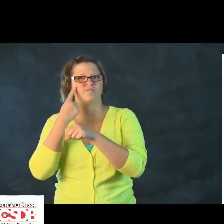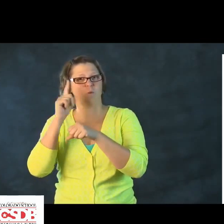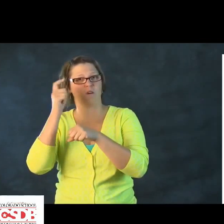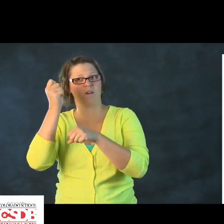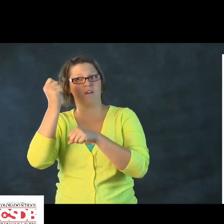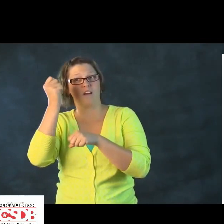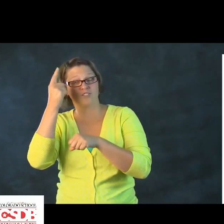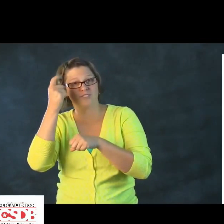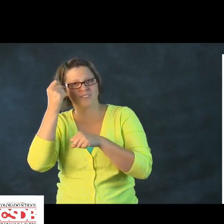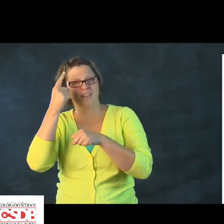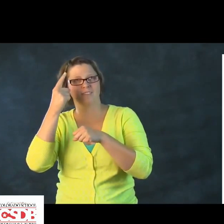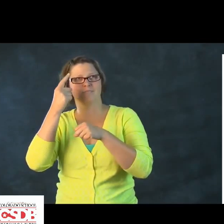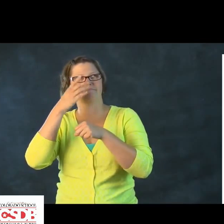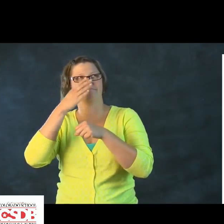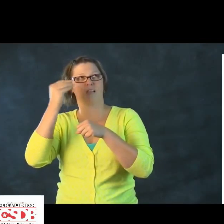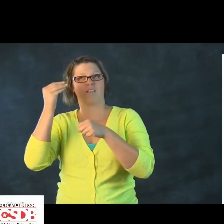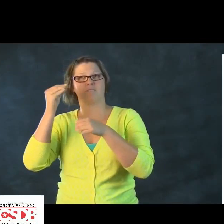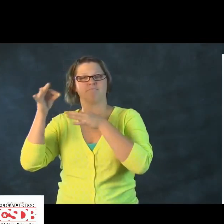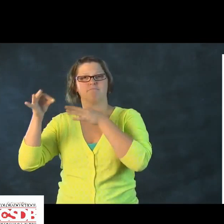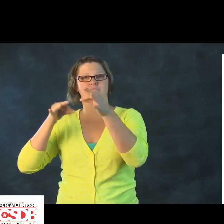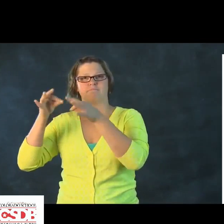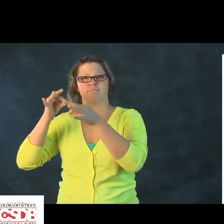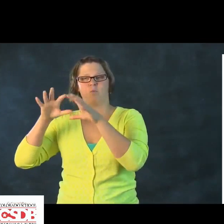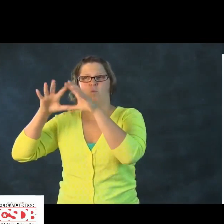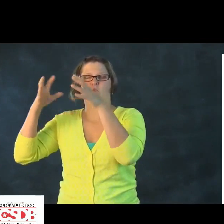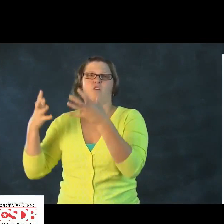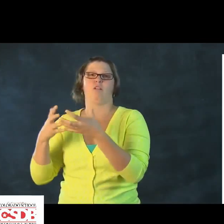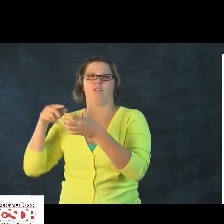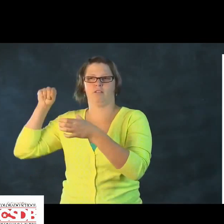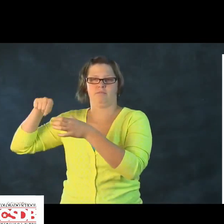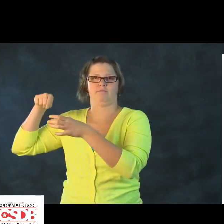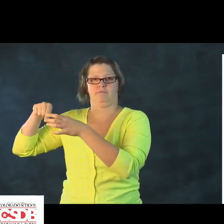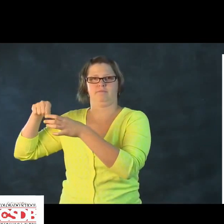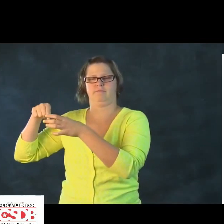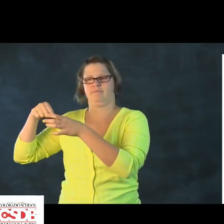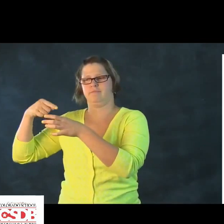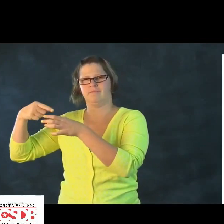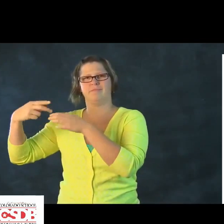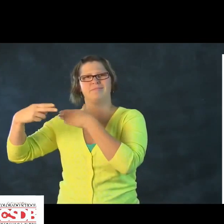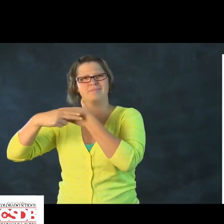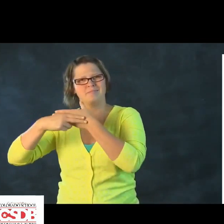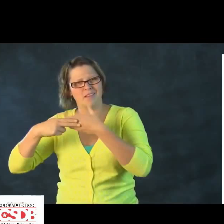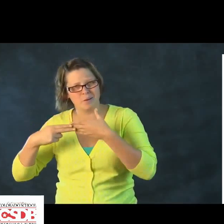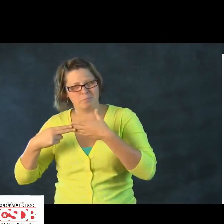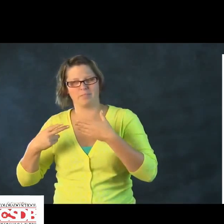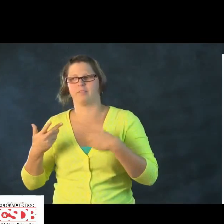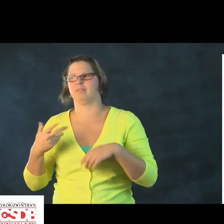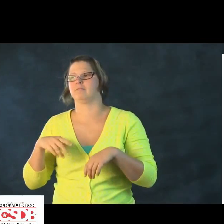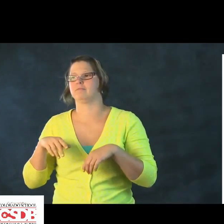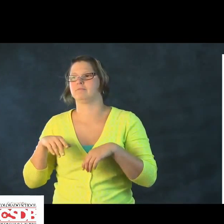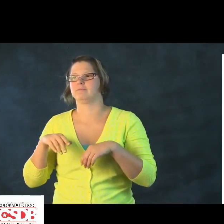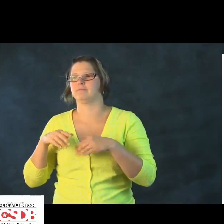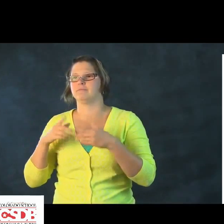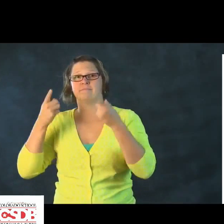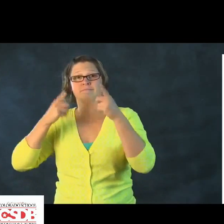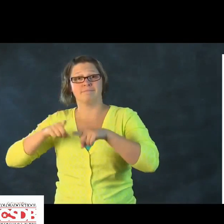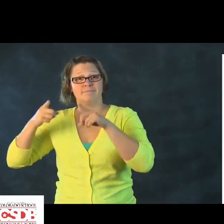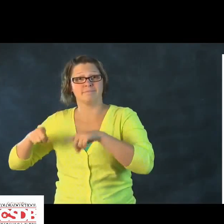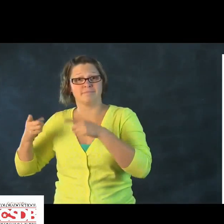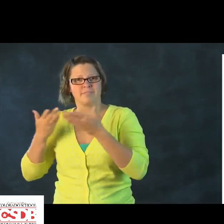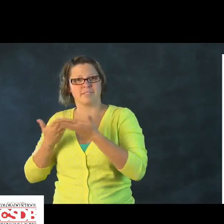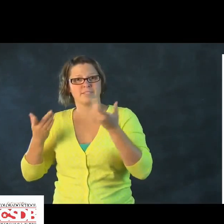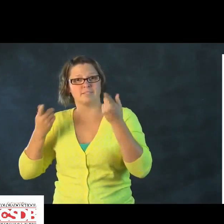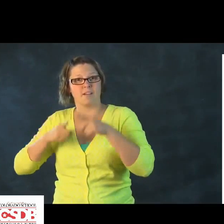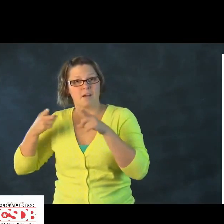Language is also used for comprehension and for explaining things holistically. It's used for labeling,